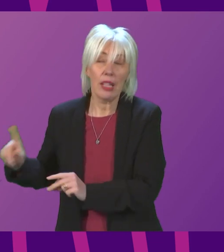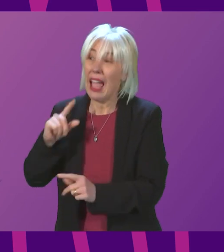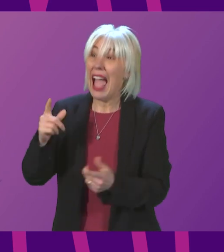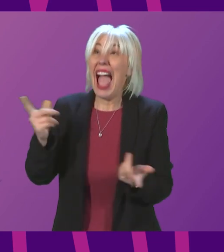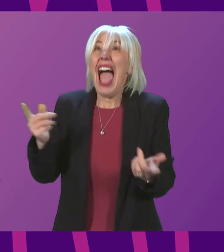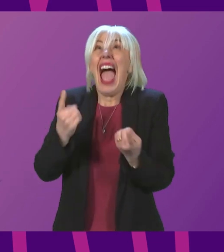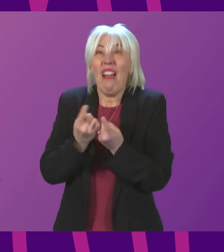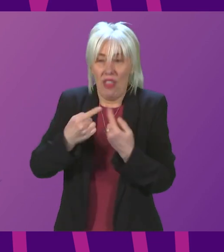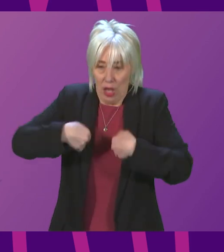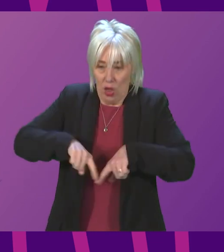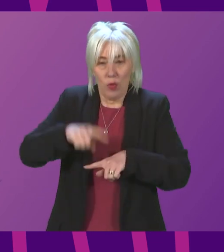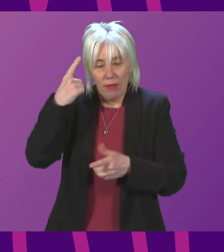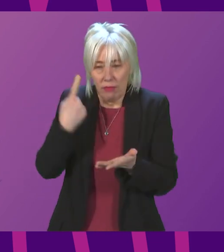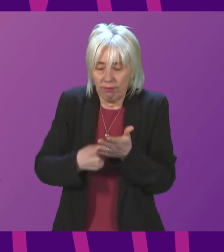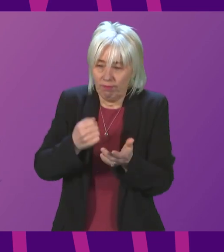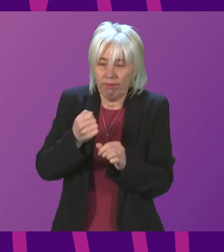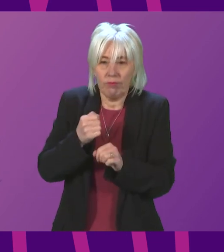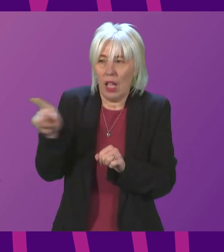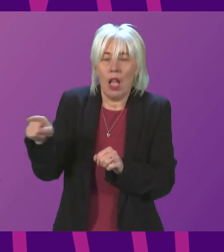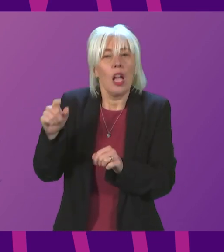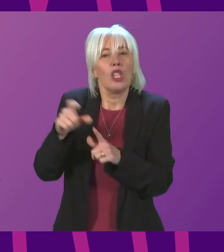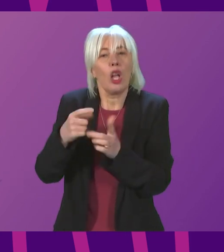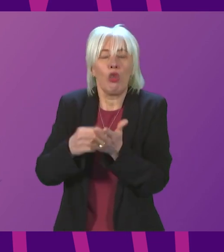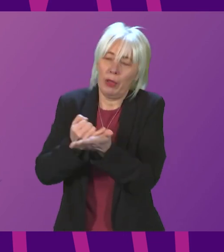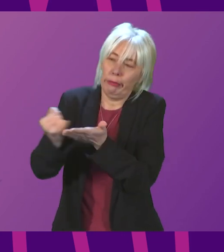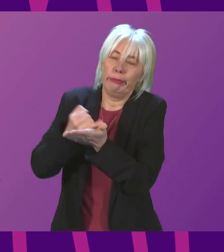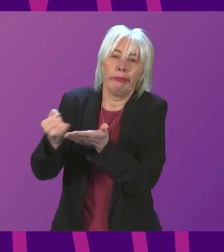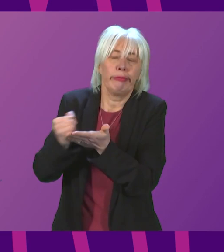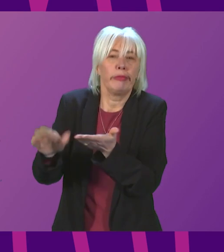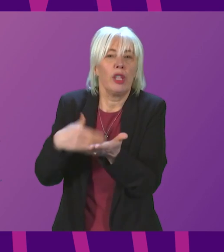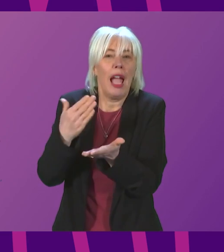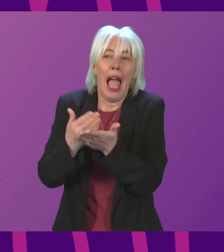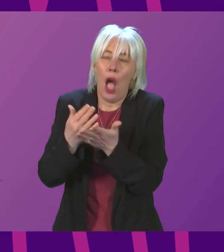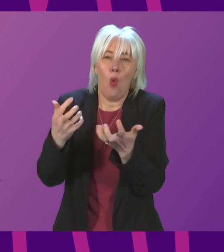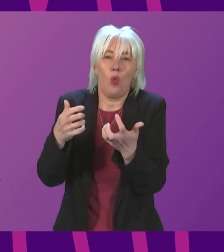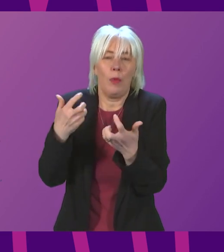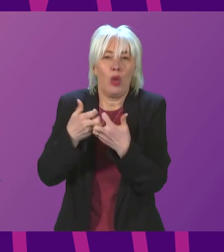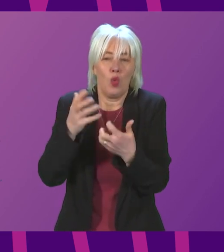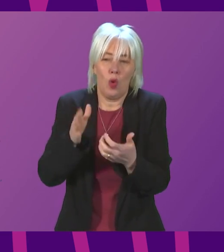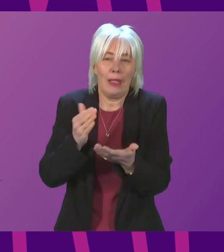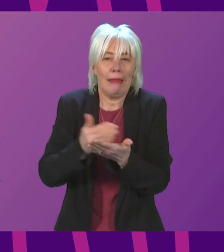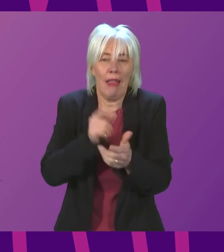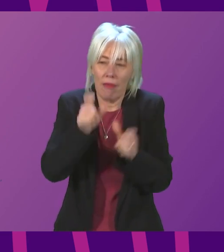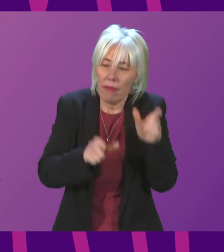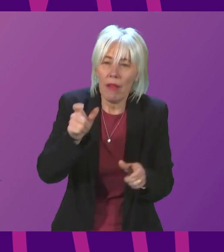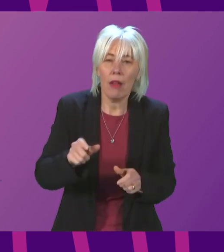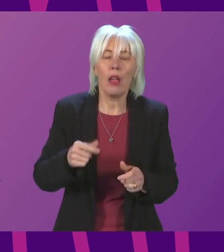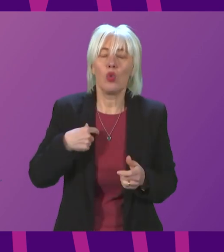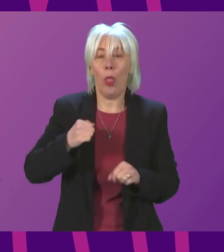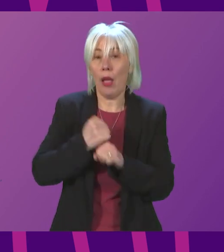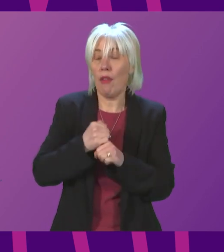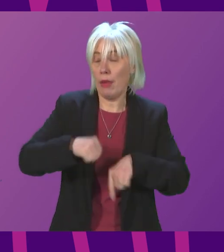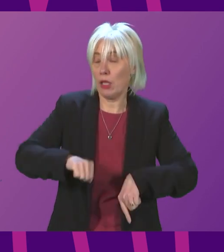this government has done to try to control this virus and keep people safe from it. So the government will continue